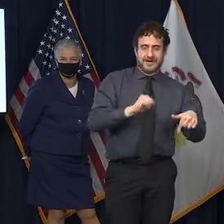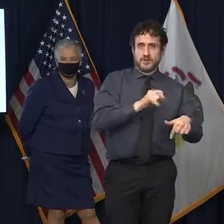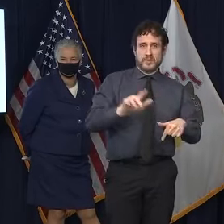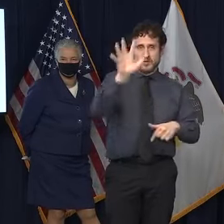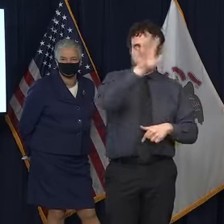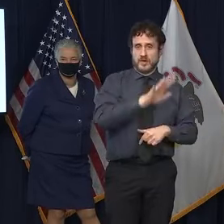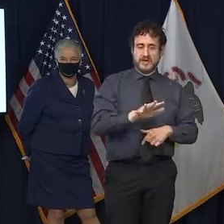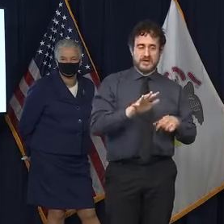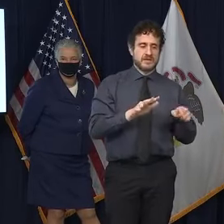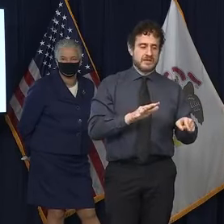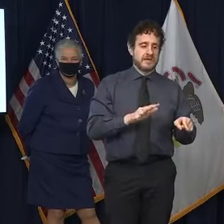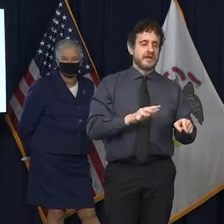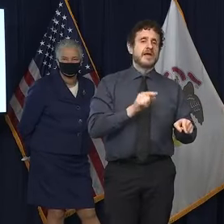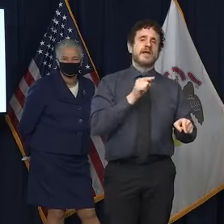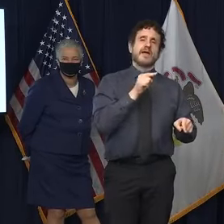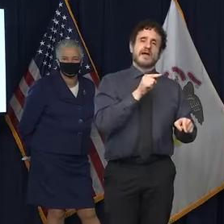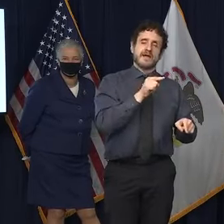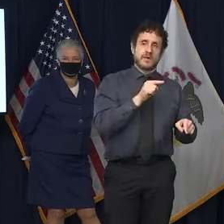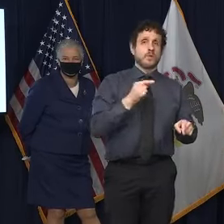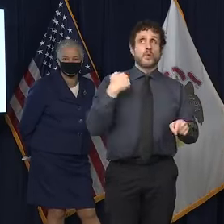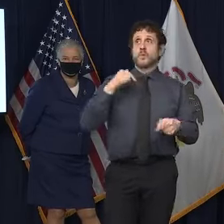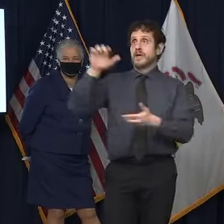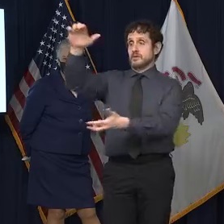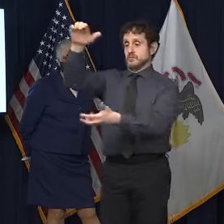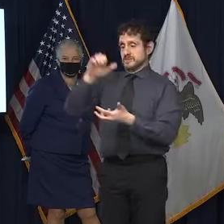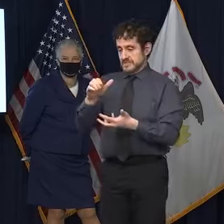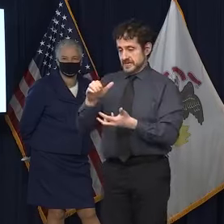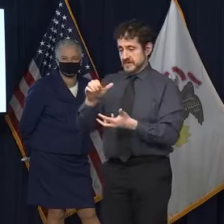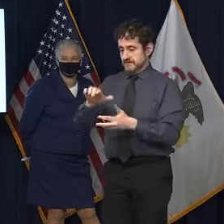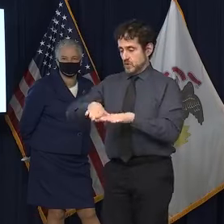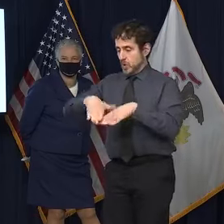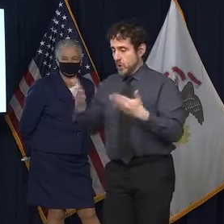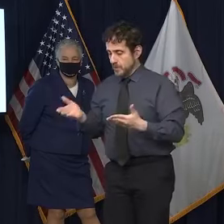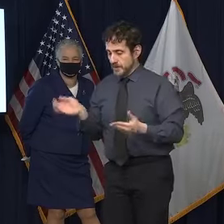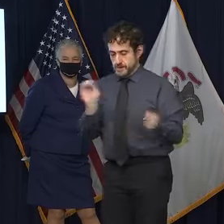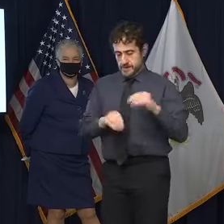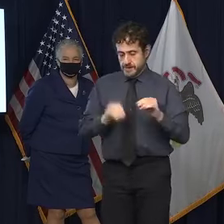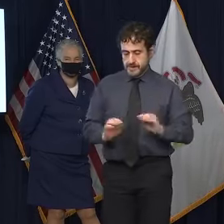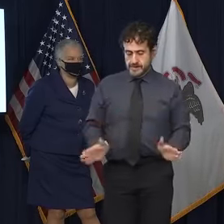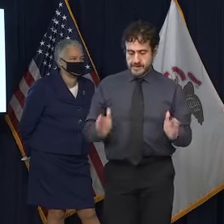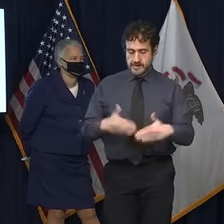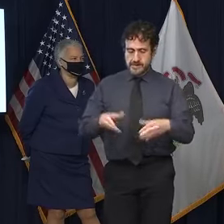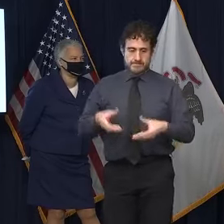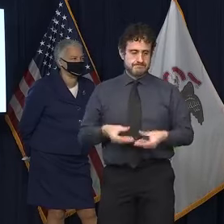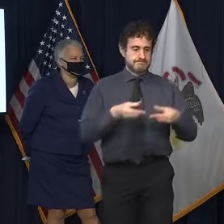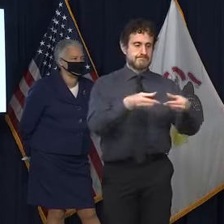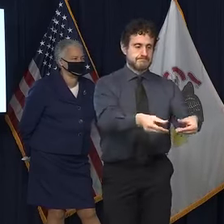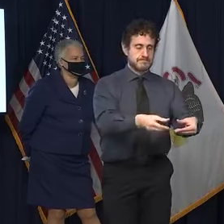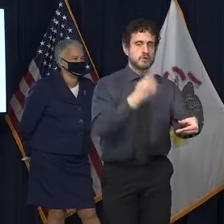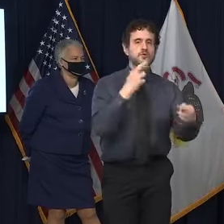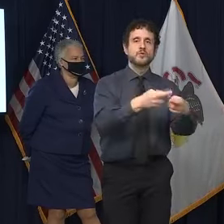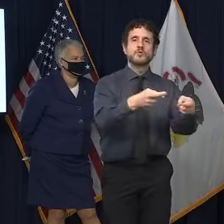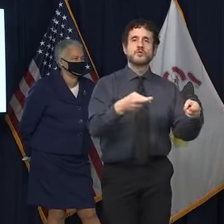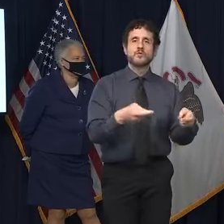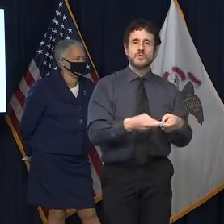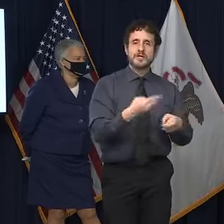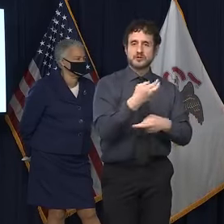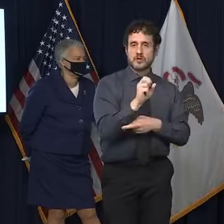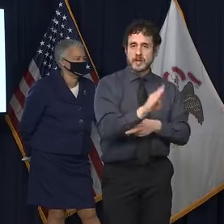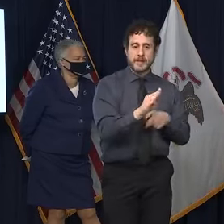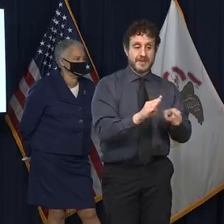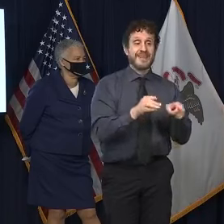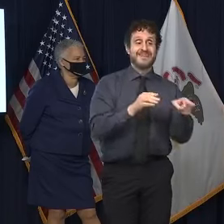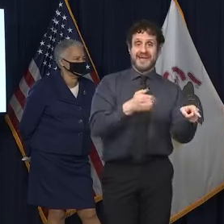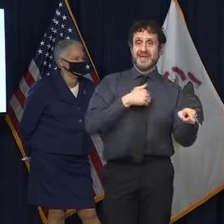after they've been repackaged and delivered to the RHCCs. Those are our regional hubs that have ultra